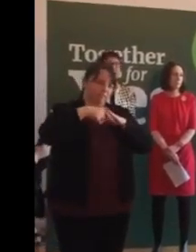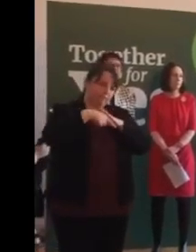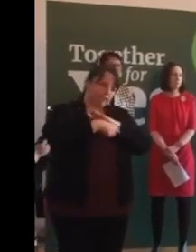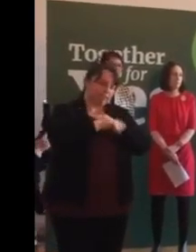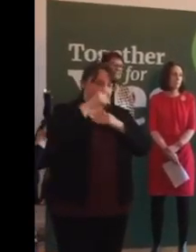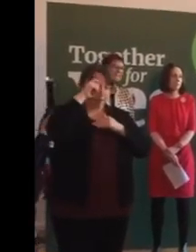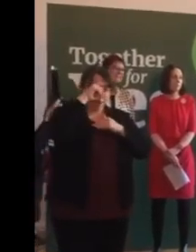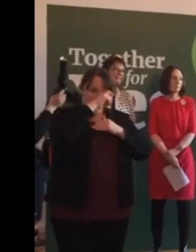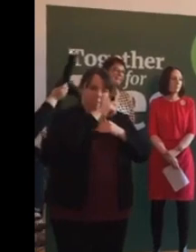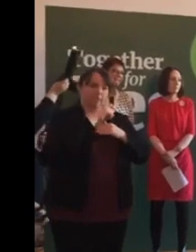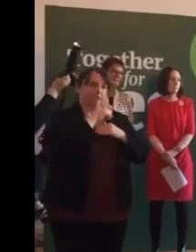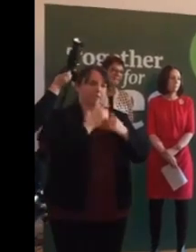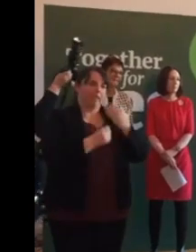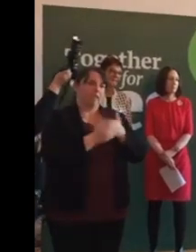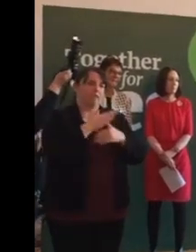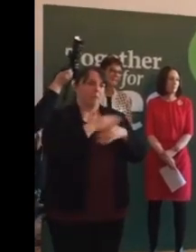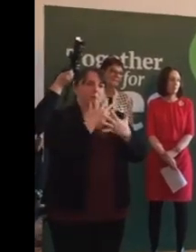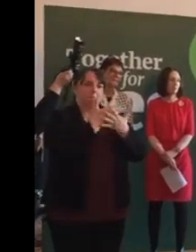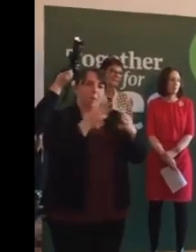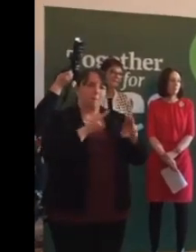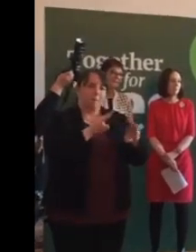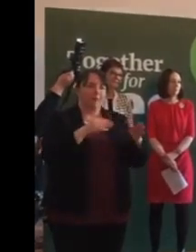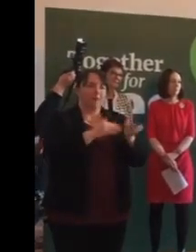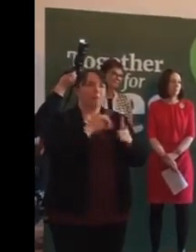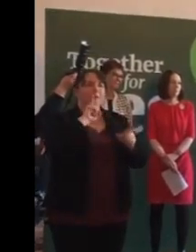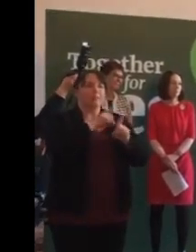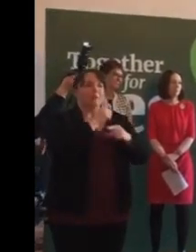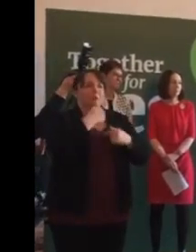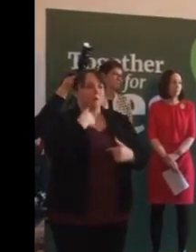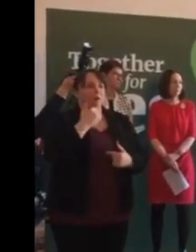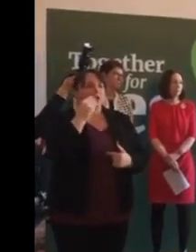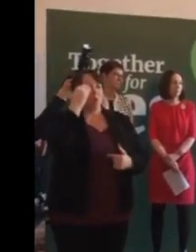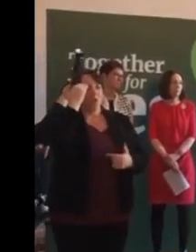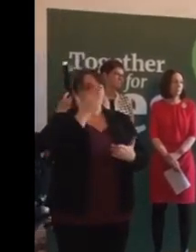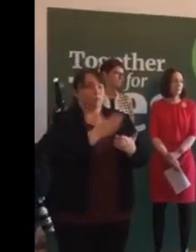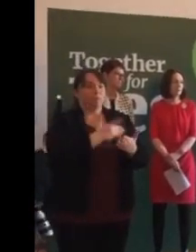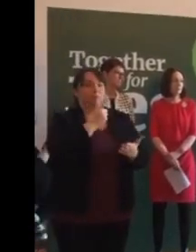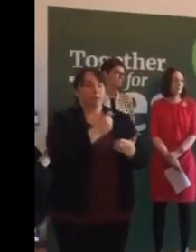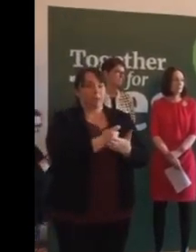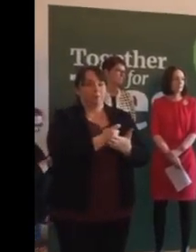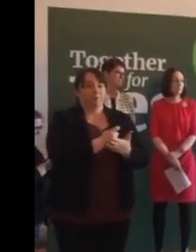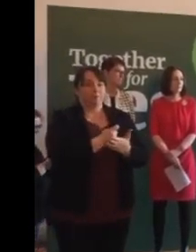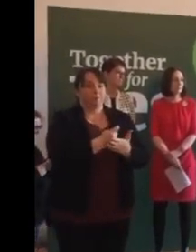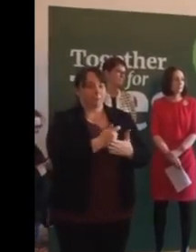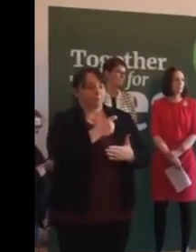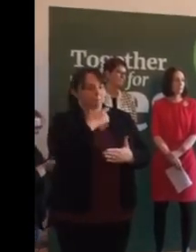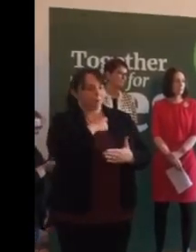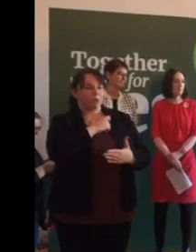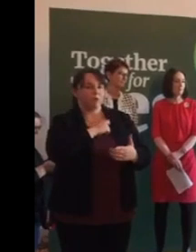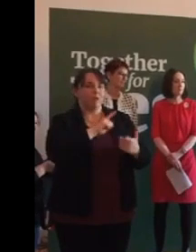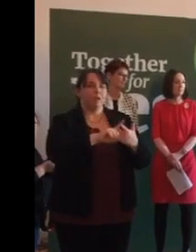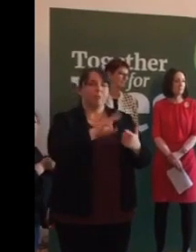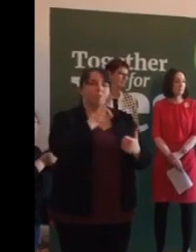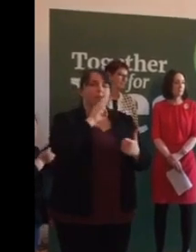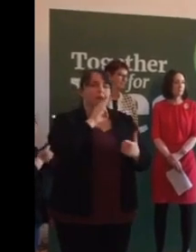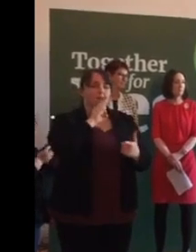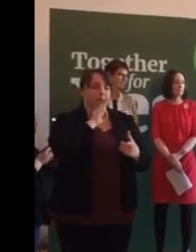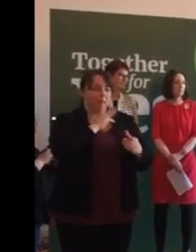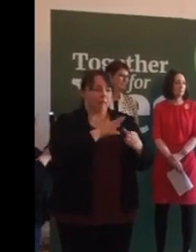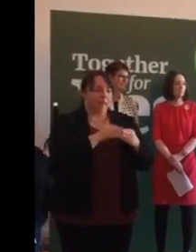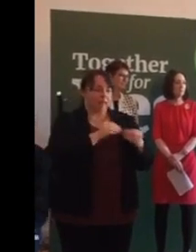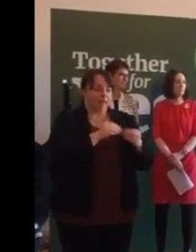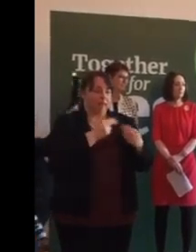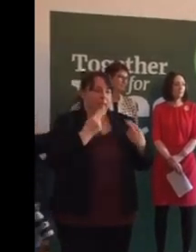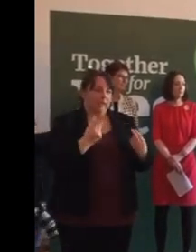sensitive issue for many. But we also know that sometimes a personal and a private matter needs